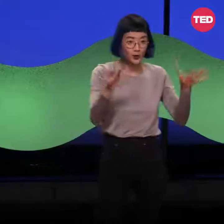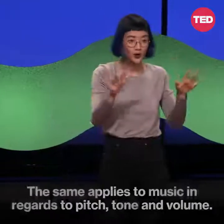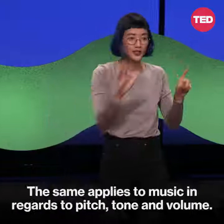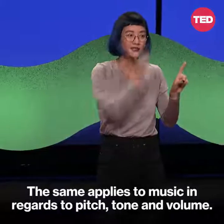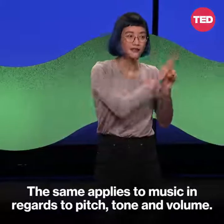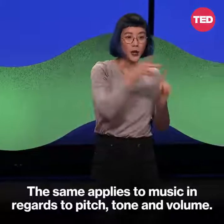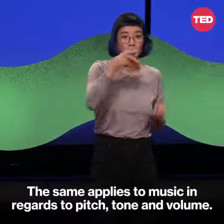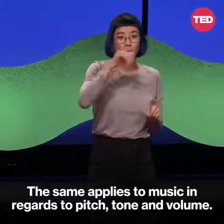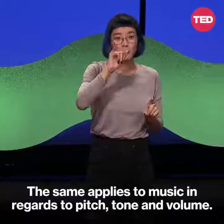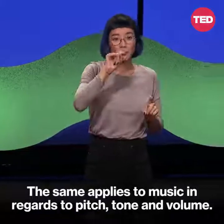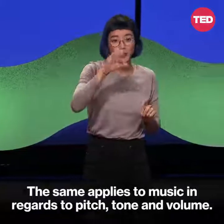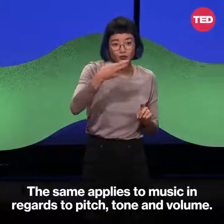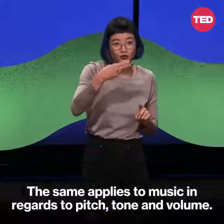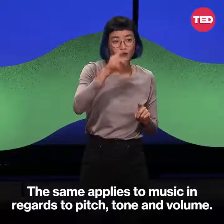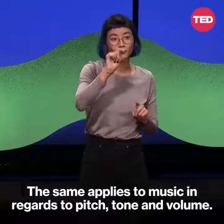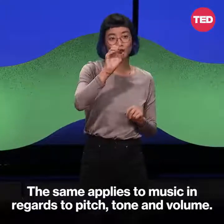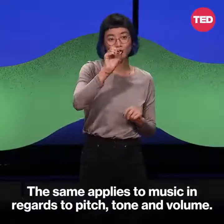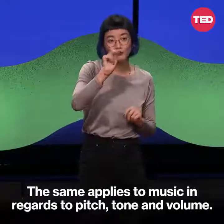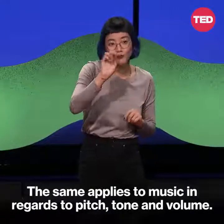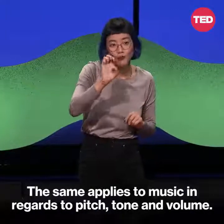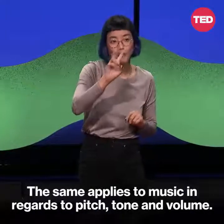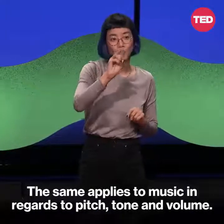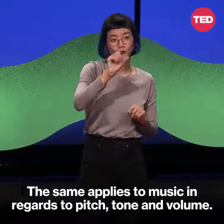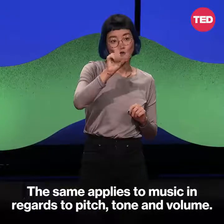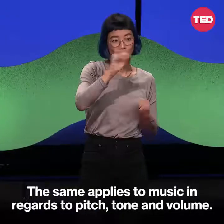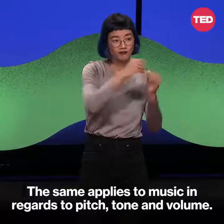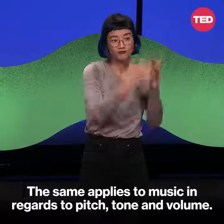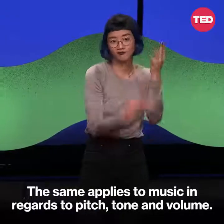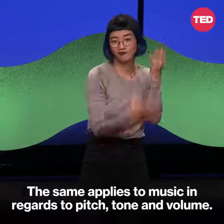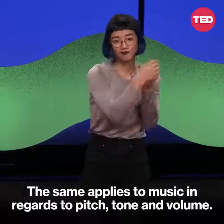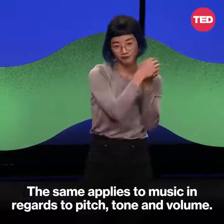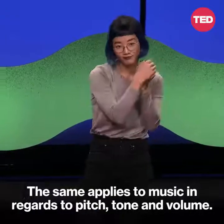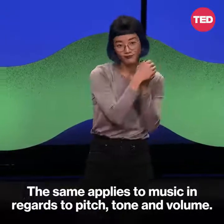The same applies to music in regards to pitch, tone, and volume.